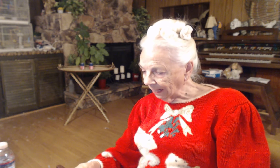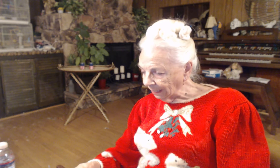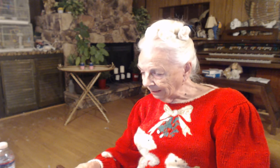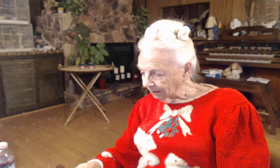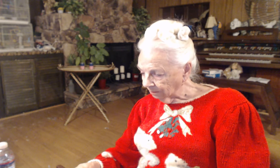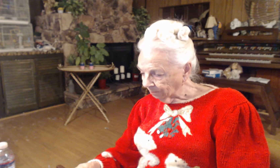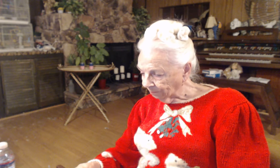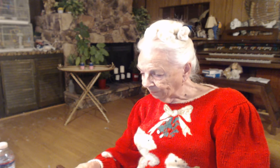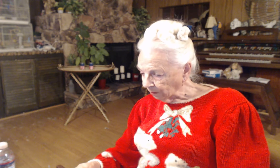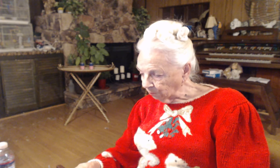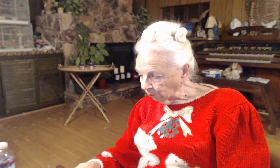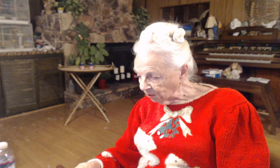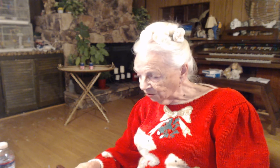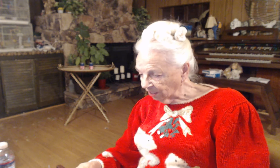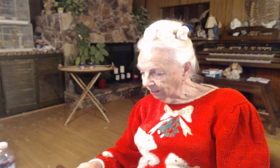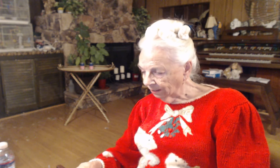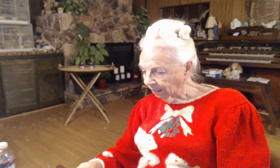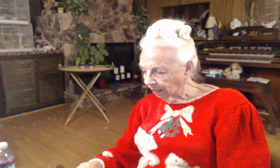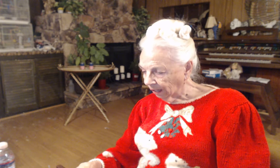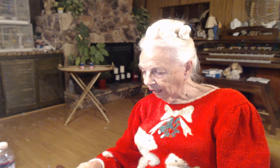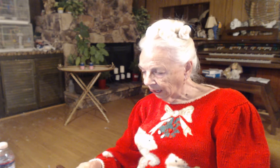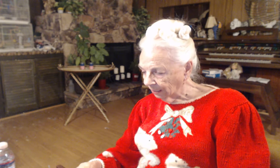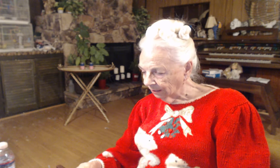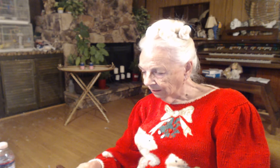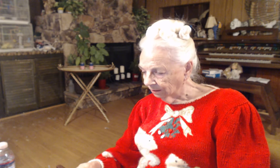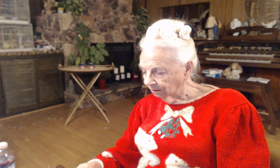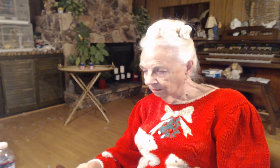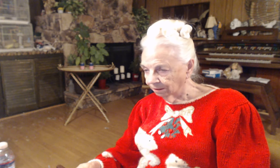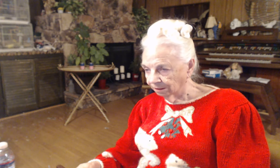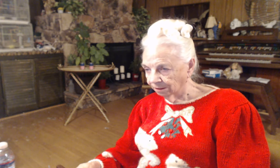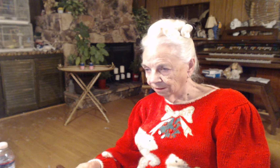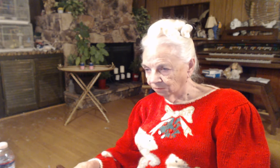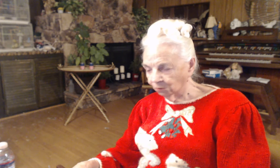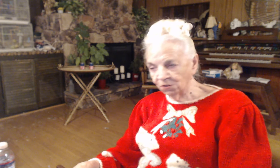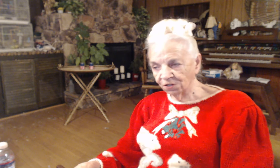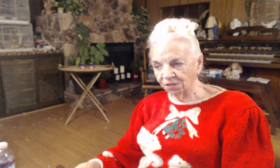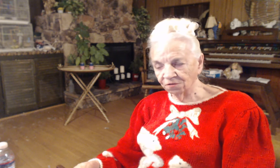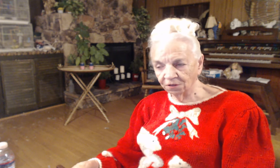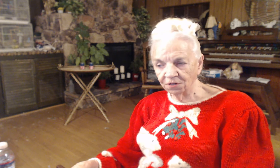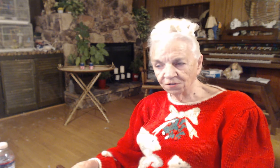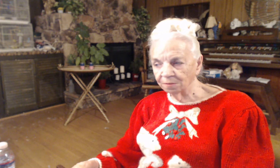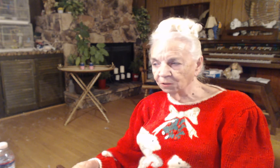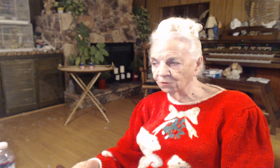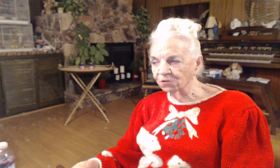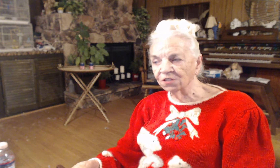And preaching, preaching is very similar to teaching.